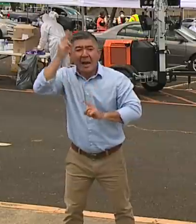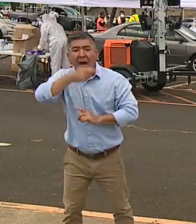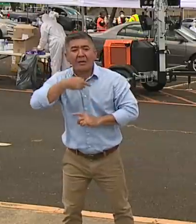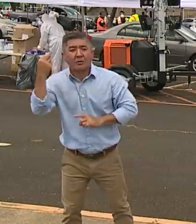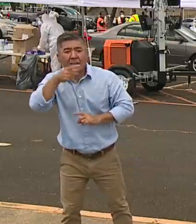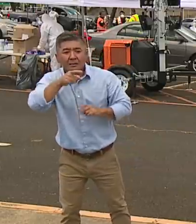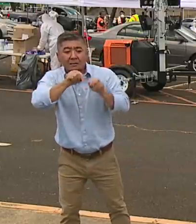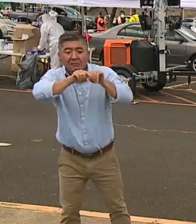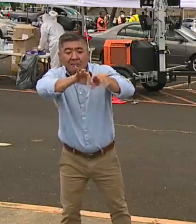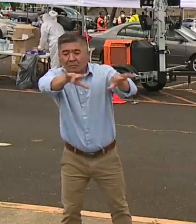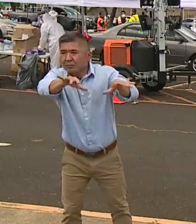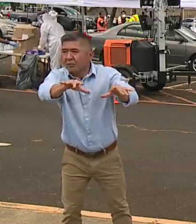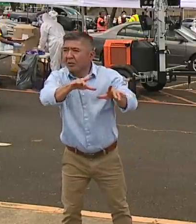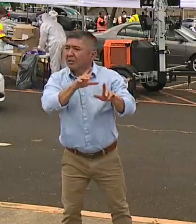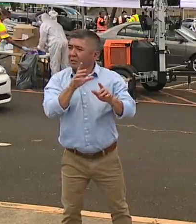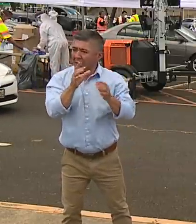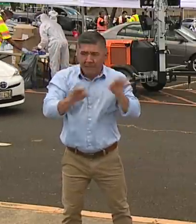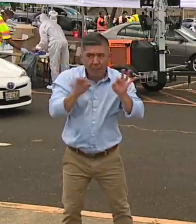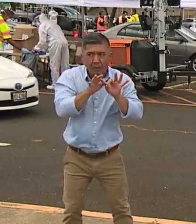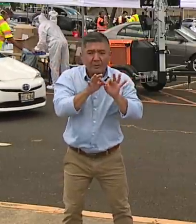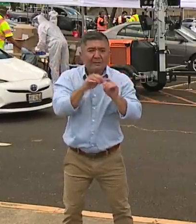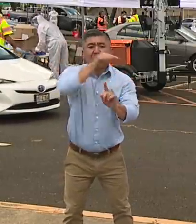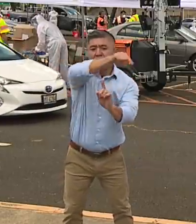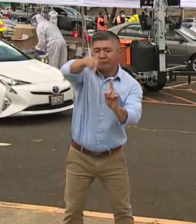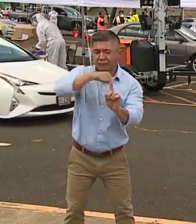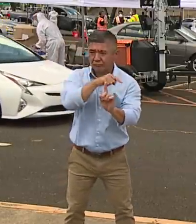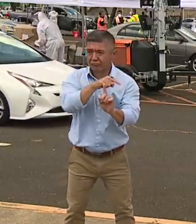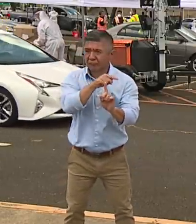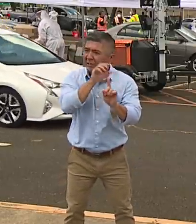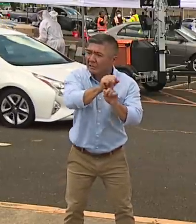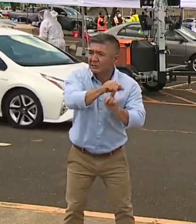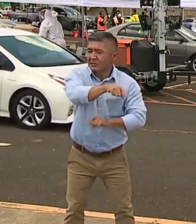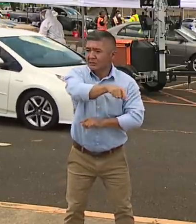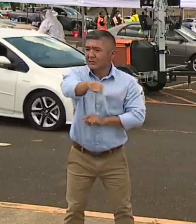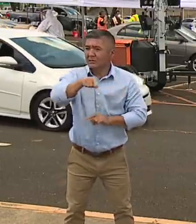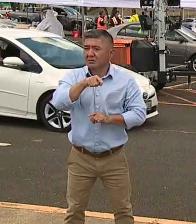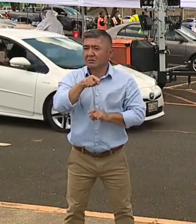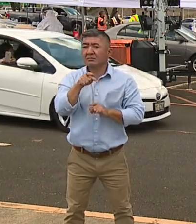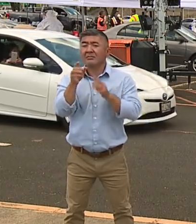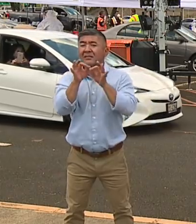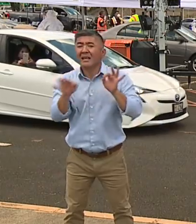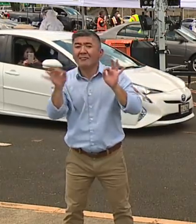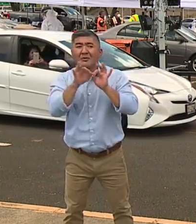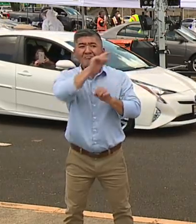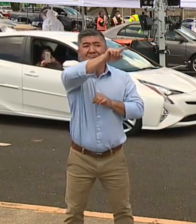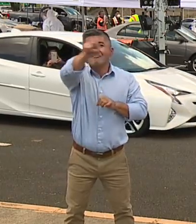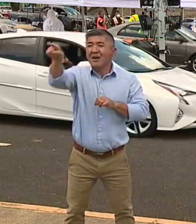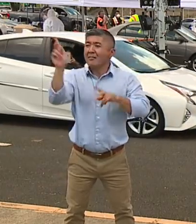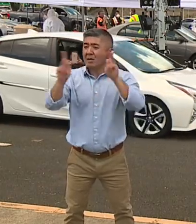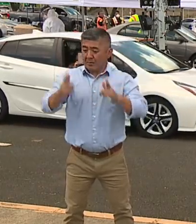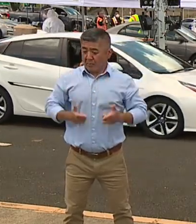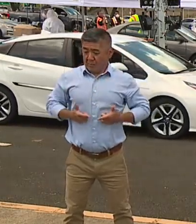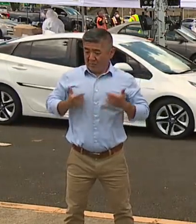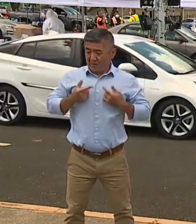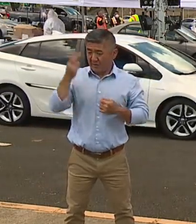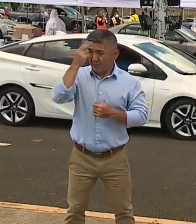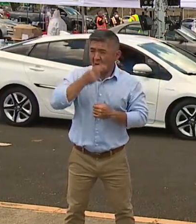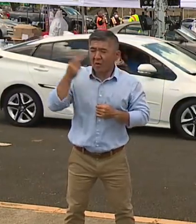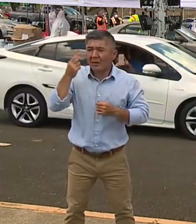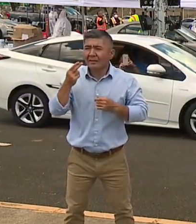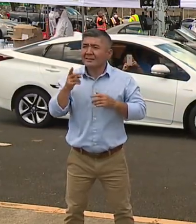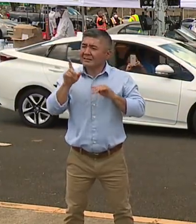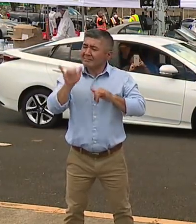it's incumbent upon the people of Hawaii to do their part to help us lower positivity, lower new cases,